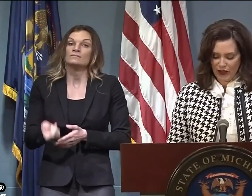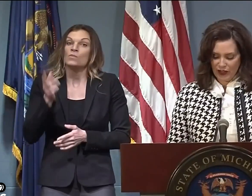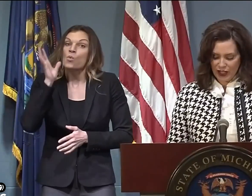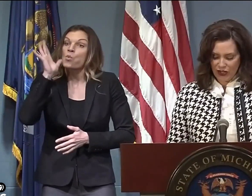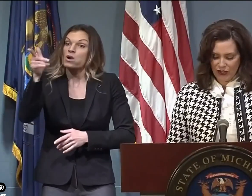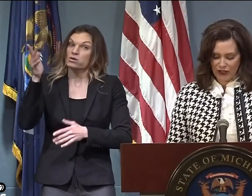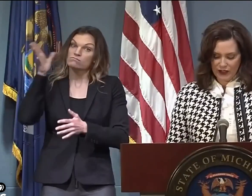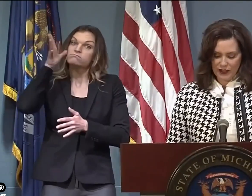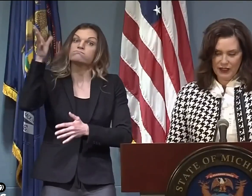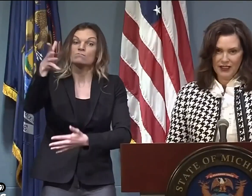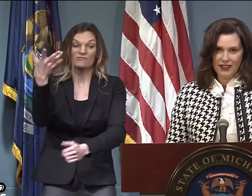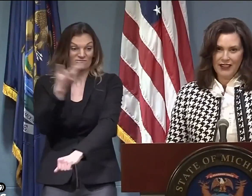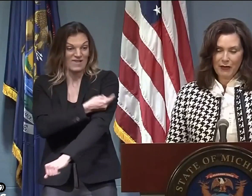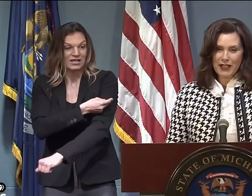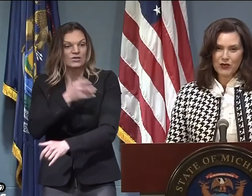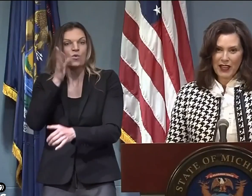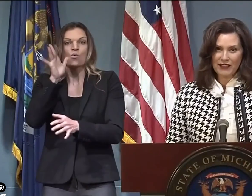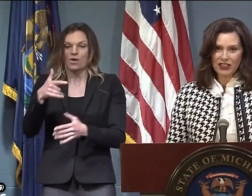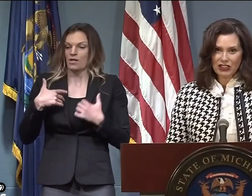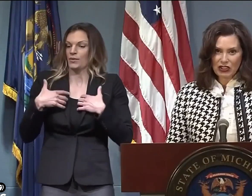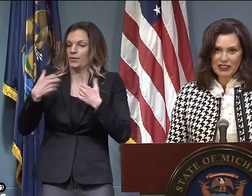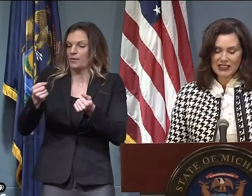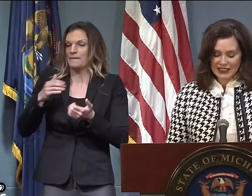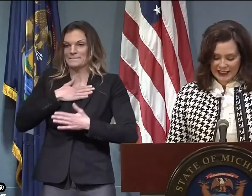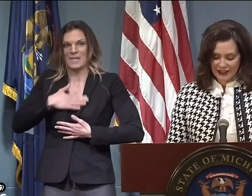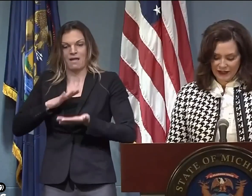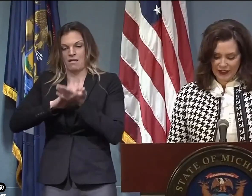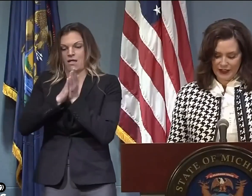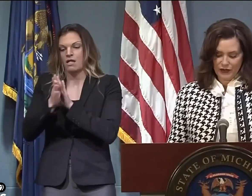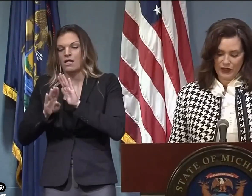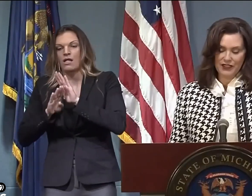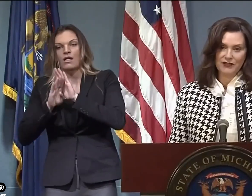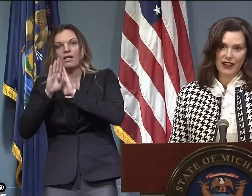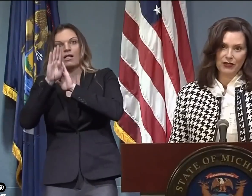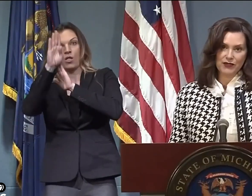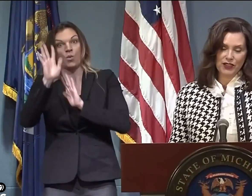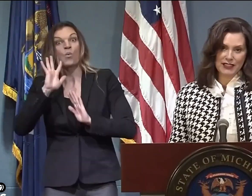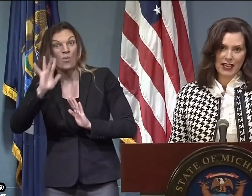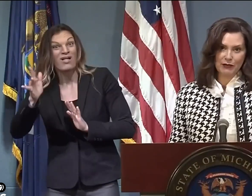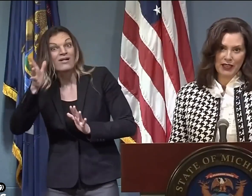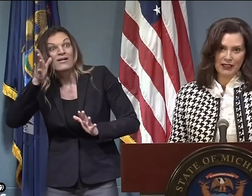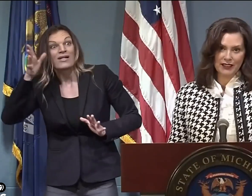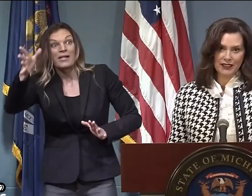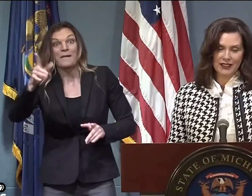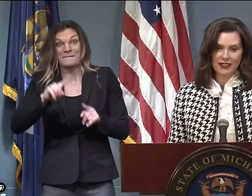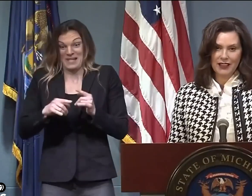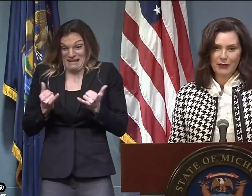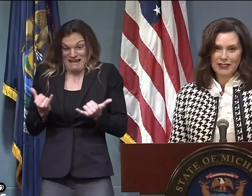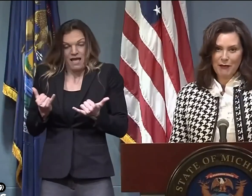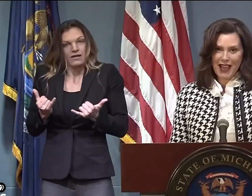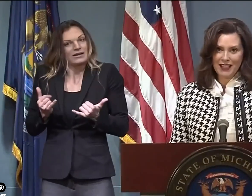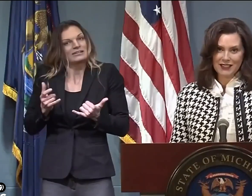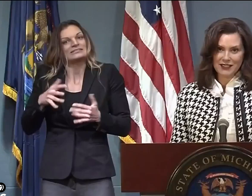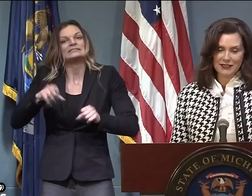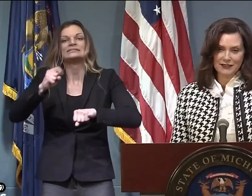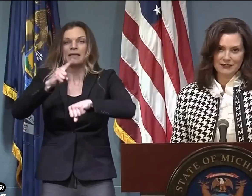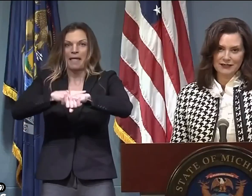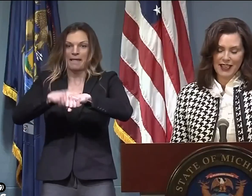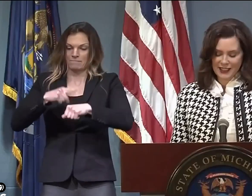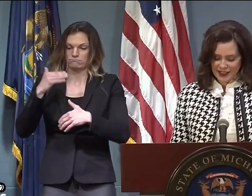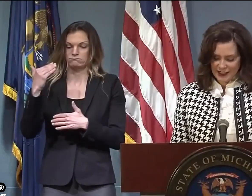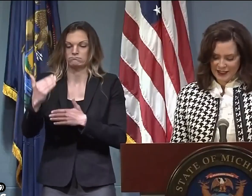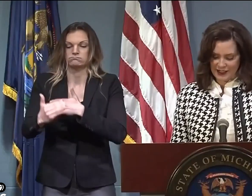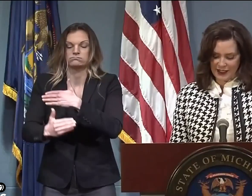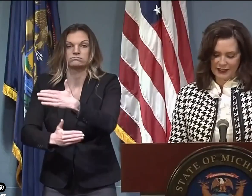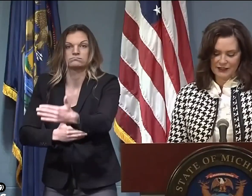or herd immunity or a cure. And that means we have to learn to live with this virus for the time being.